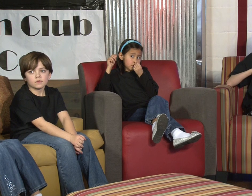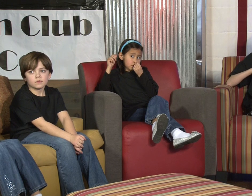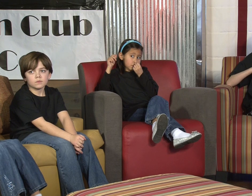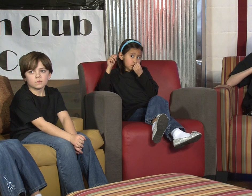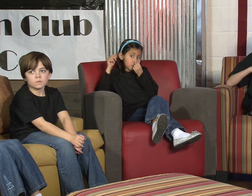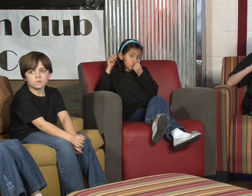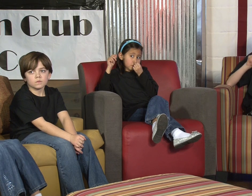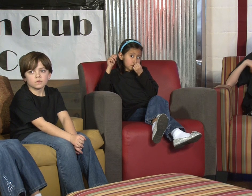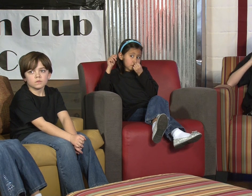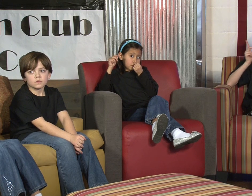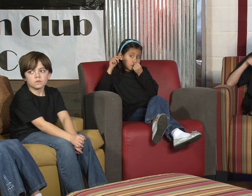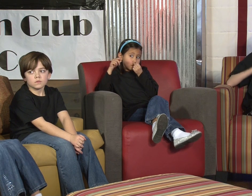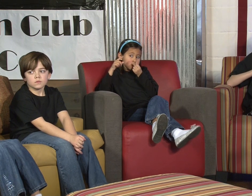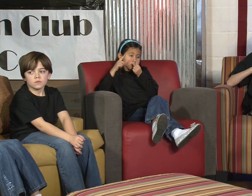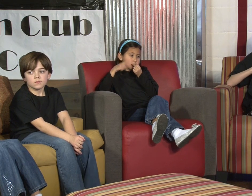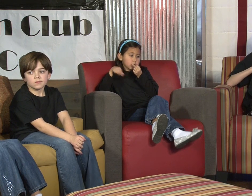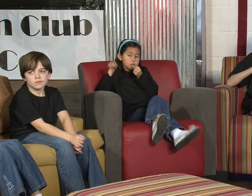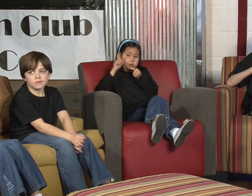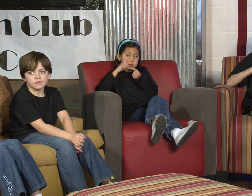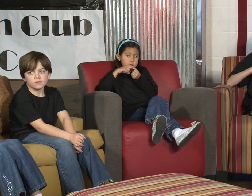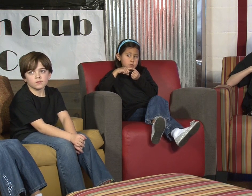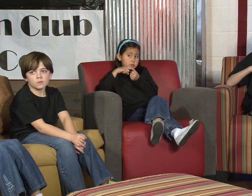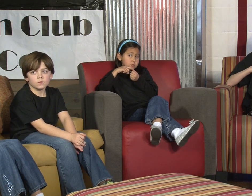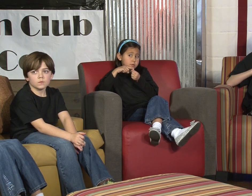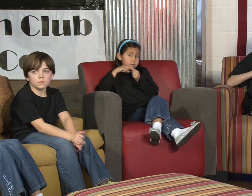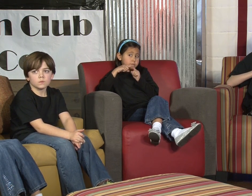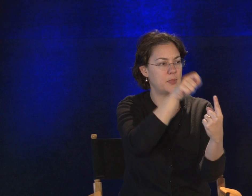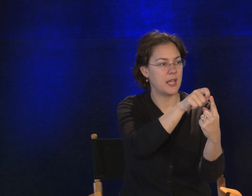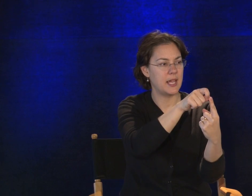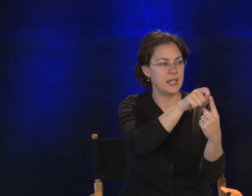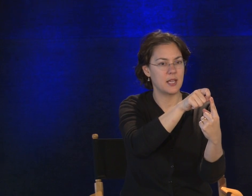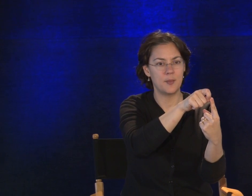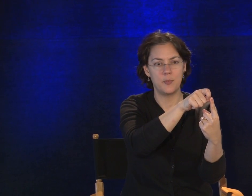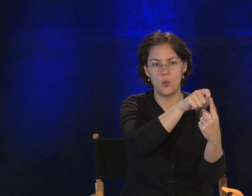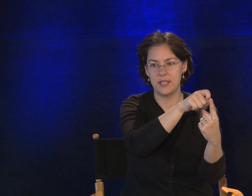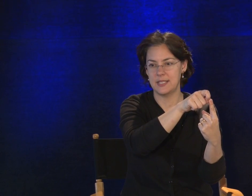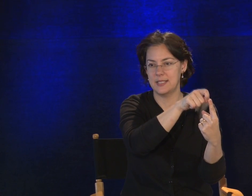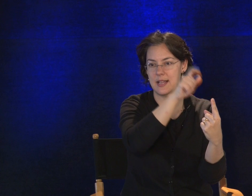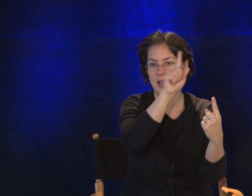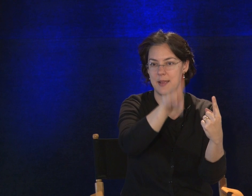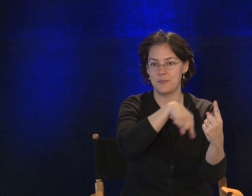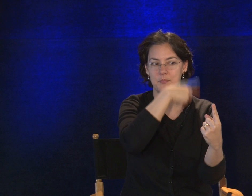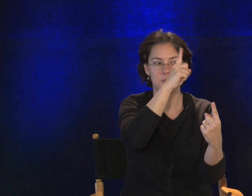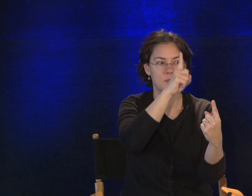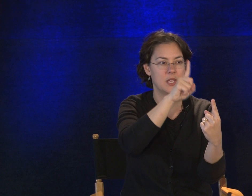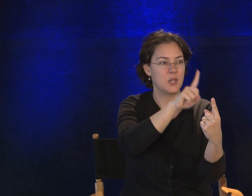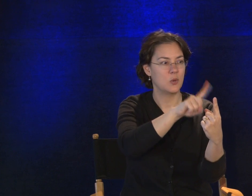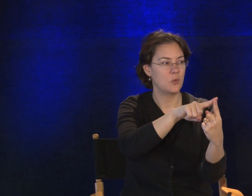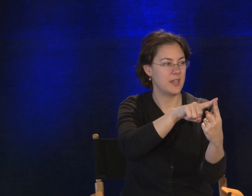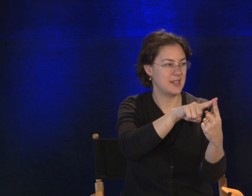When. And I remember this like you are trying to peg a point in time. When.